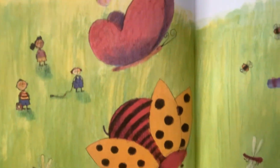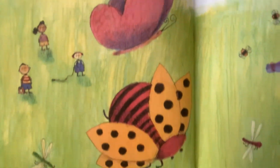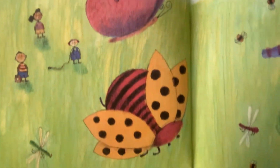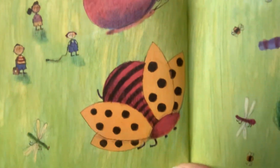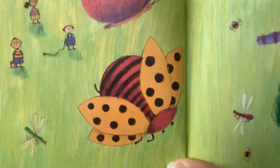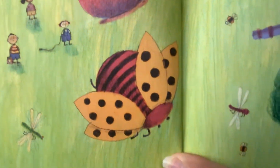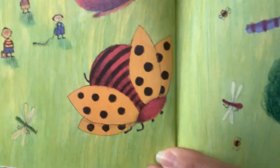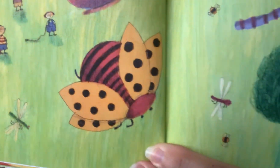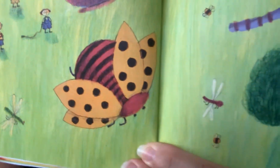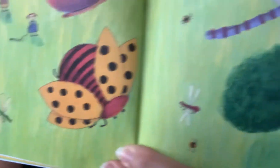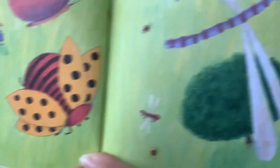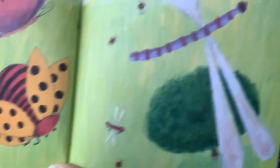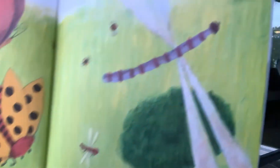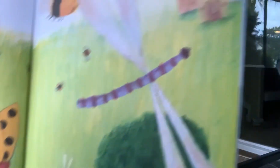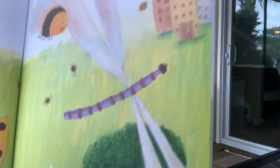I love these pictures.